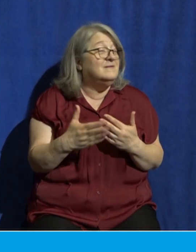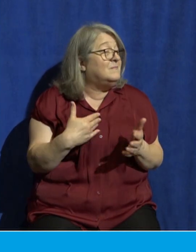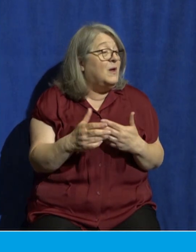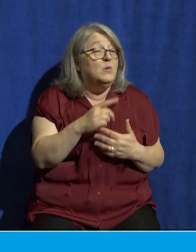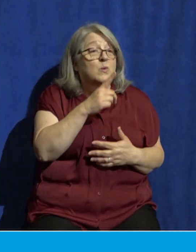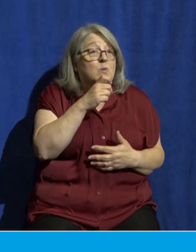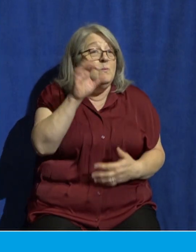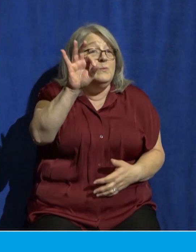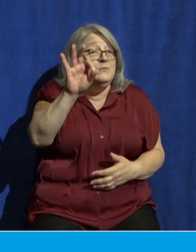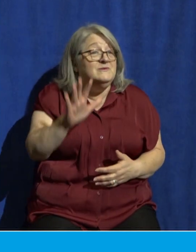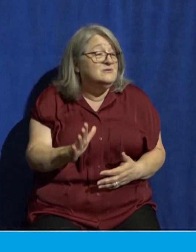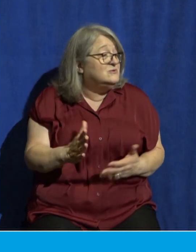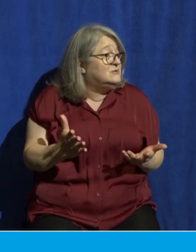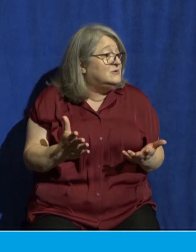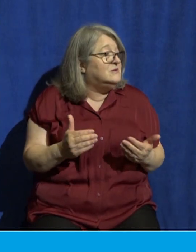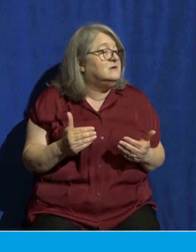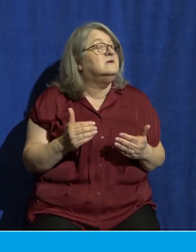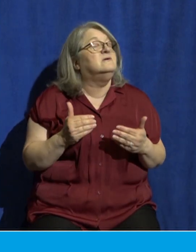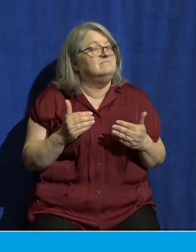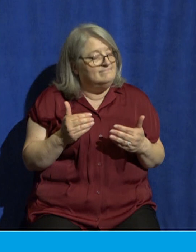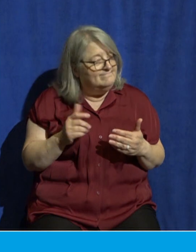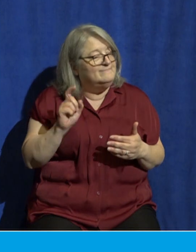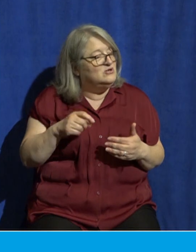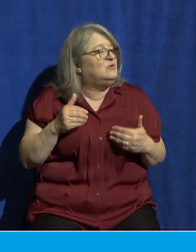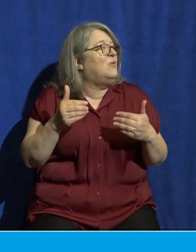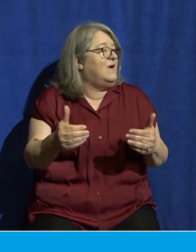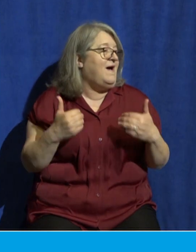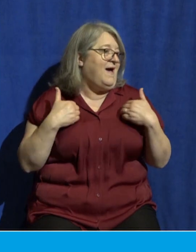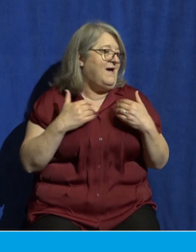so that you can see what God is saying for yourself.